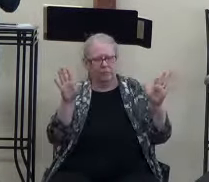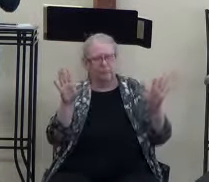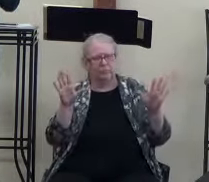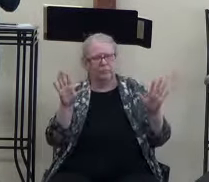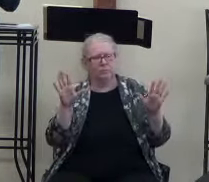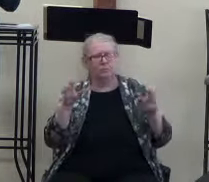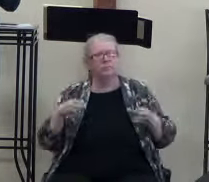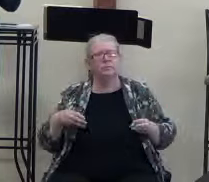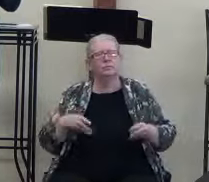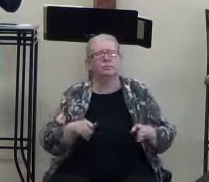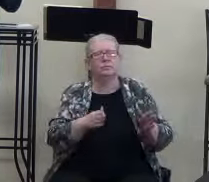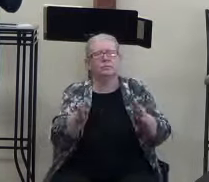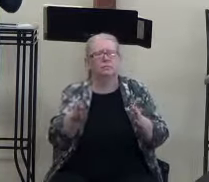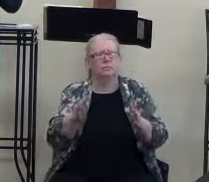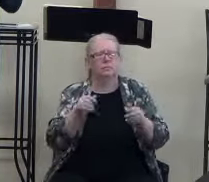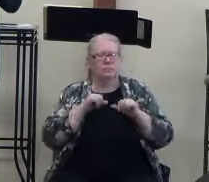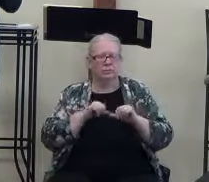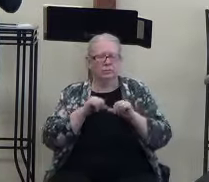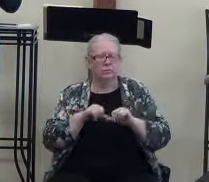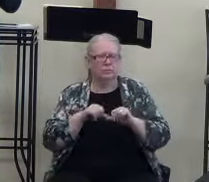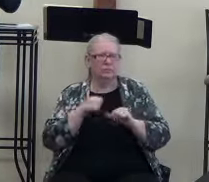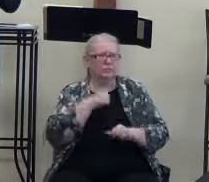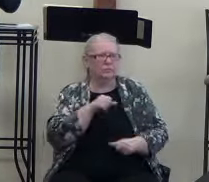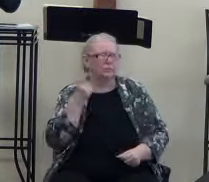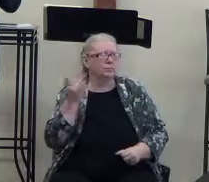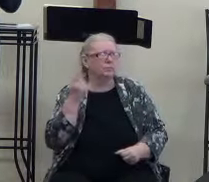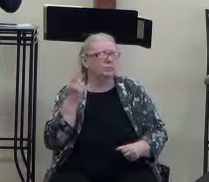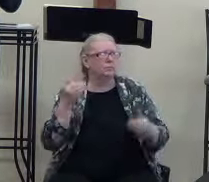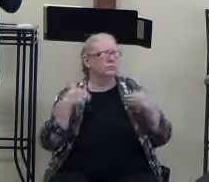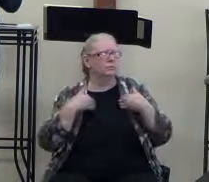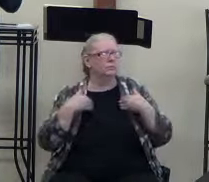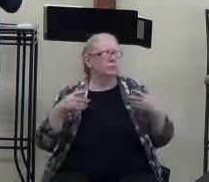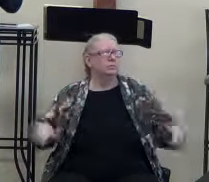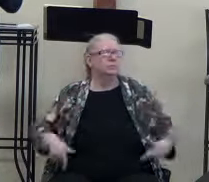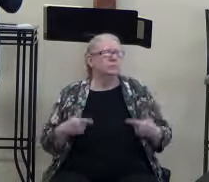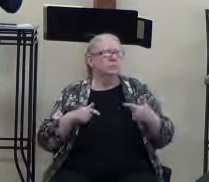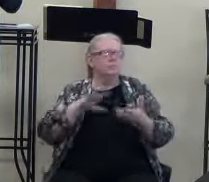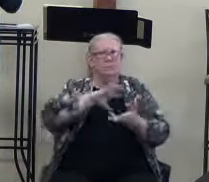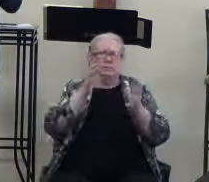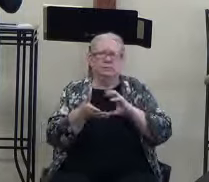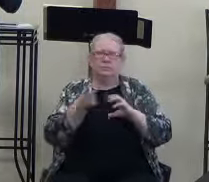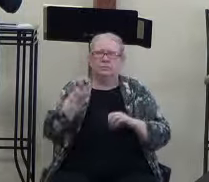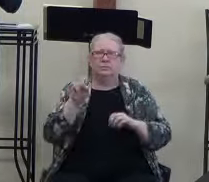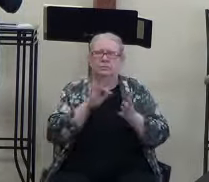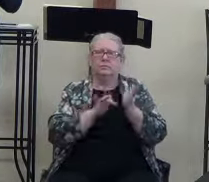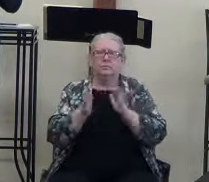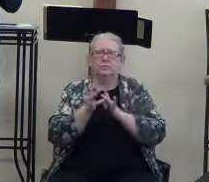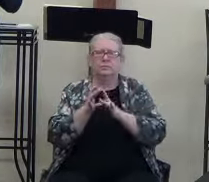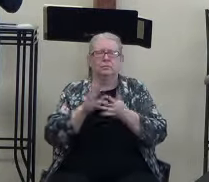Is there anybody in here this morning that your life's really riled up, and you need the peace in Jesus?